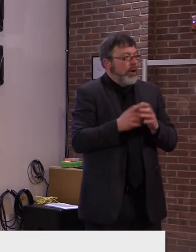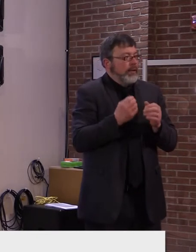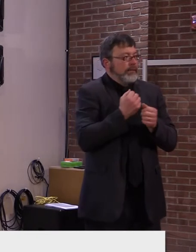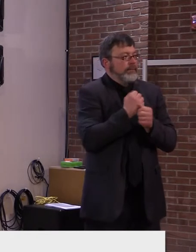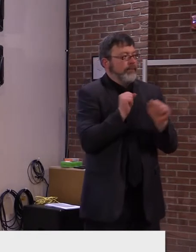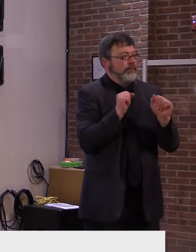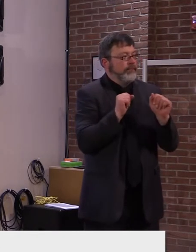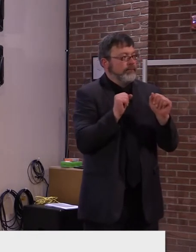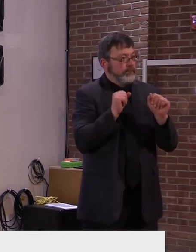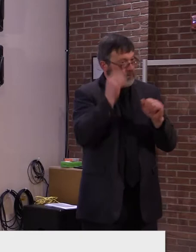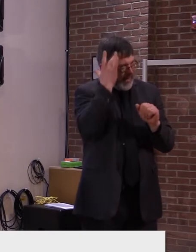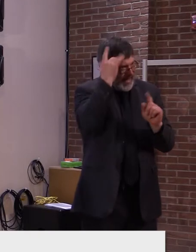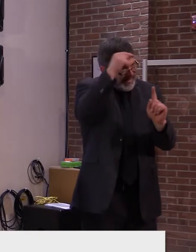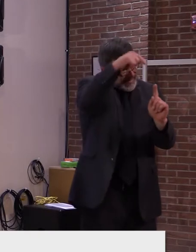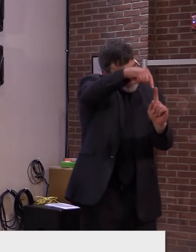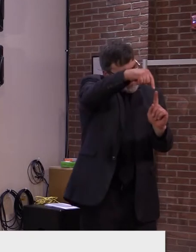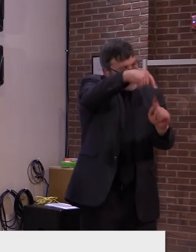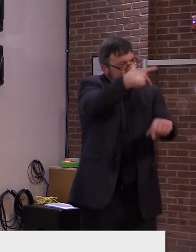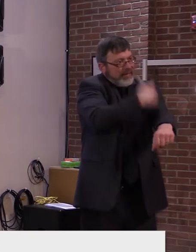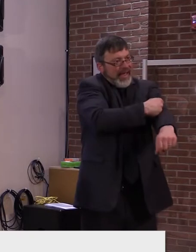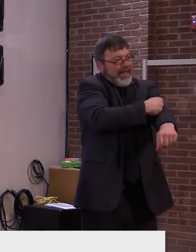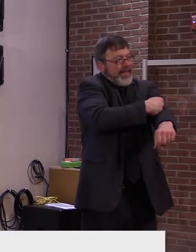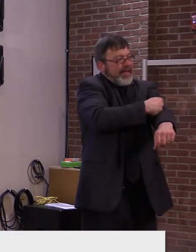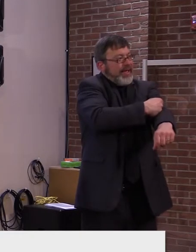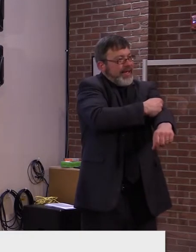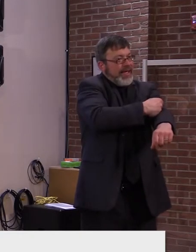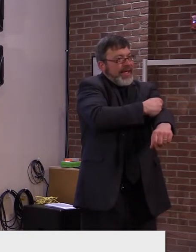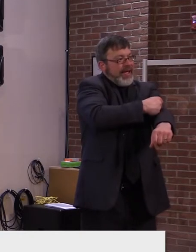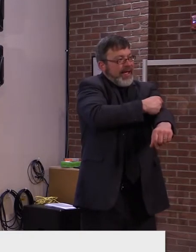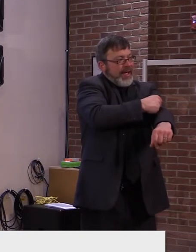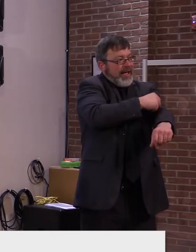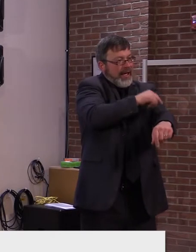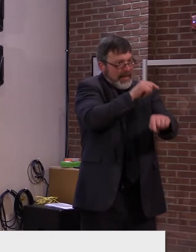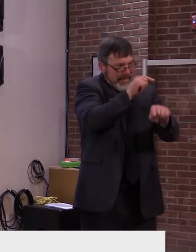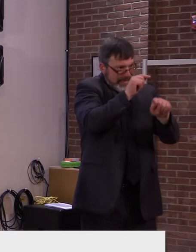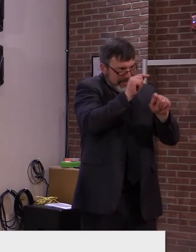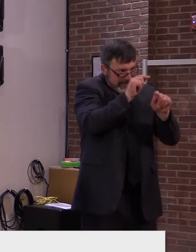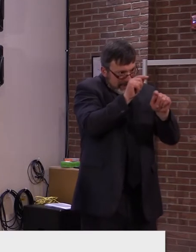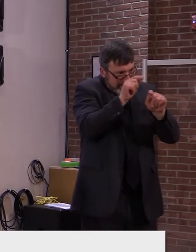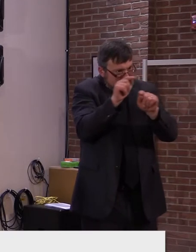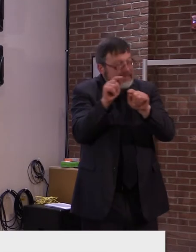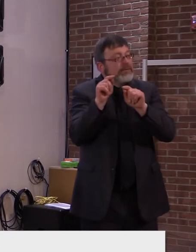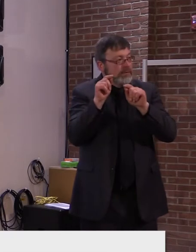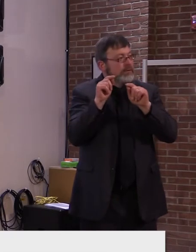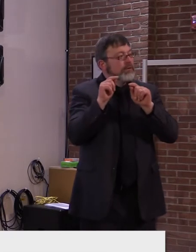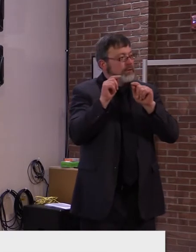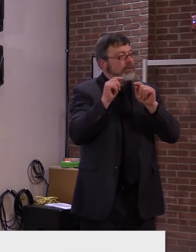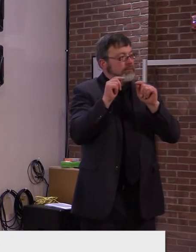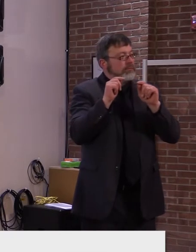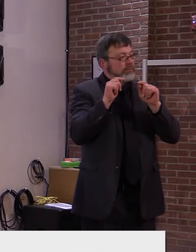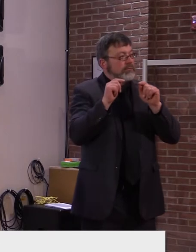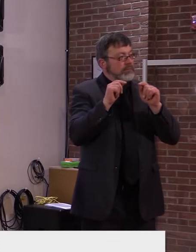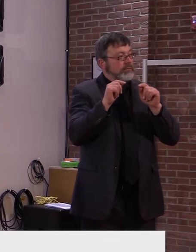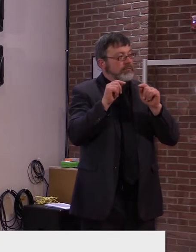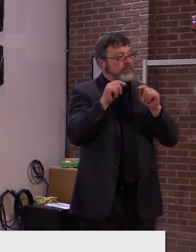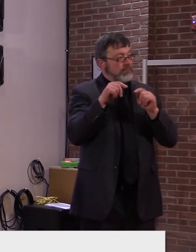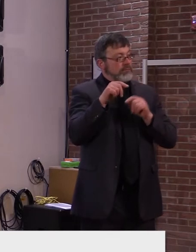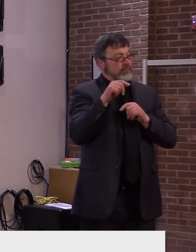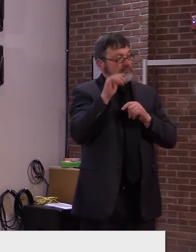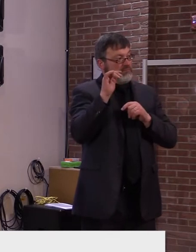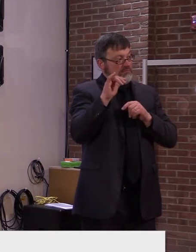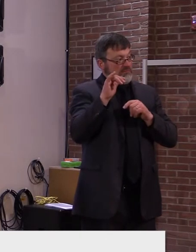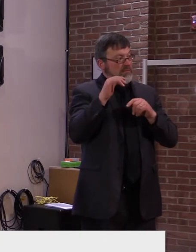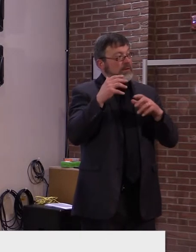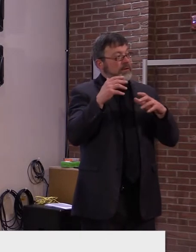Vermonters. All of our skilled nursing facilities have received both the first and second